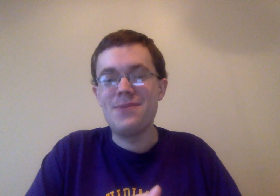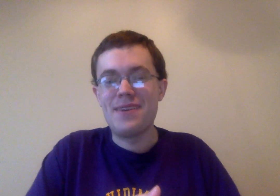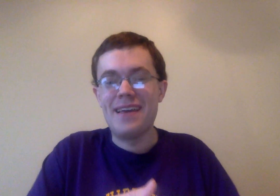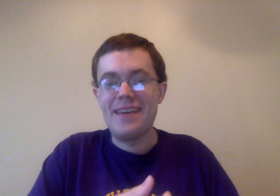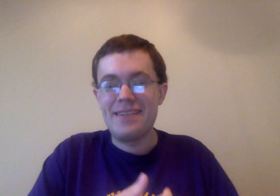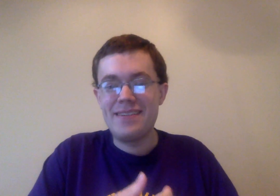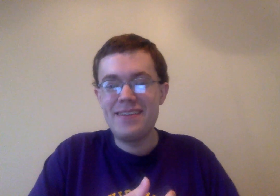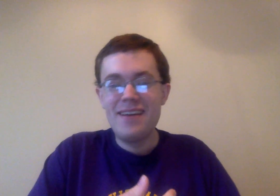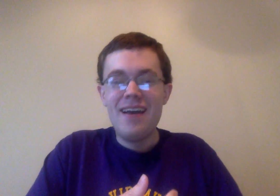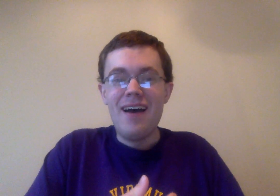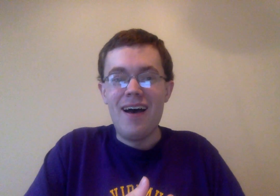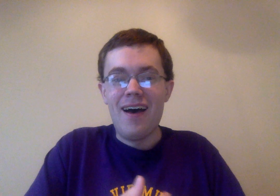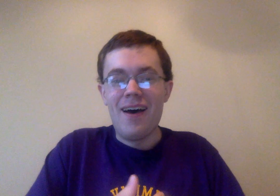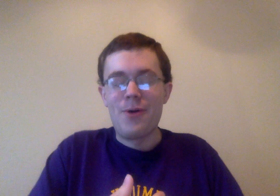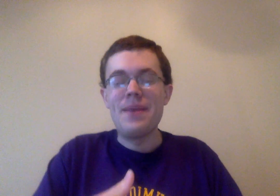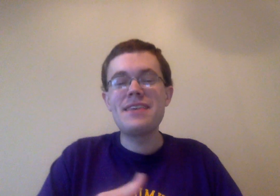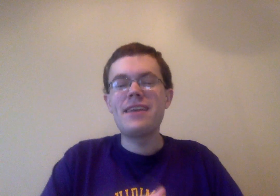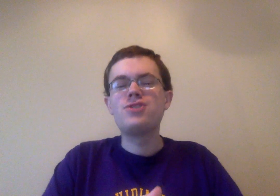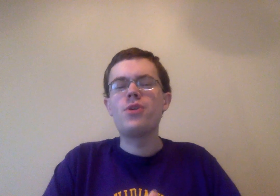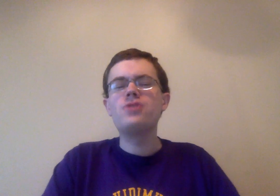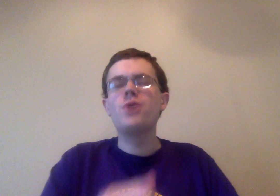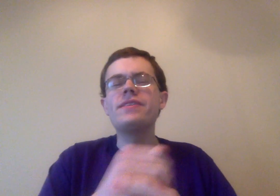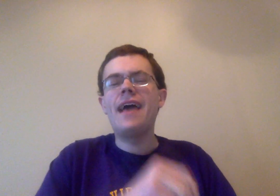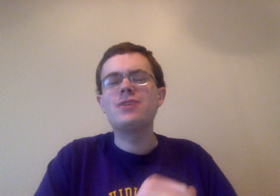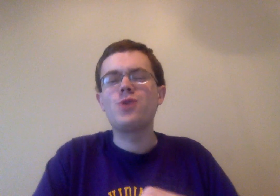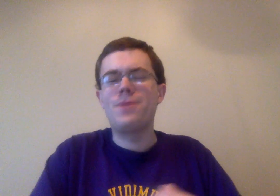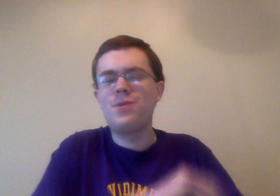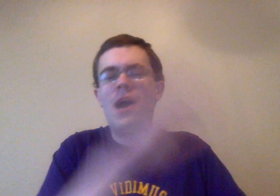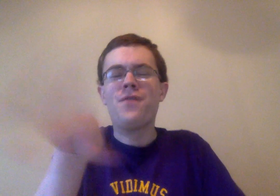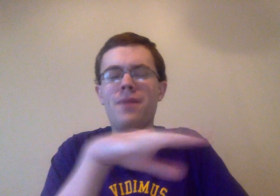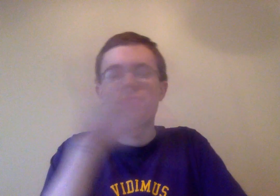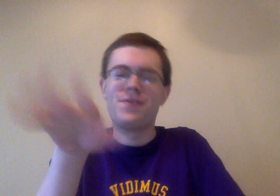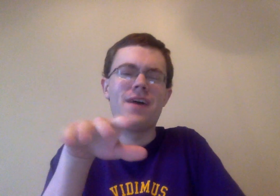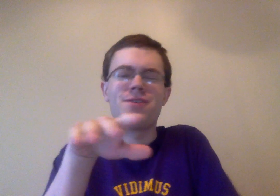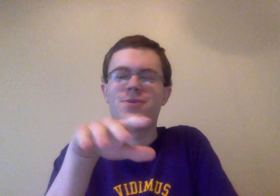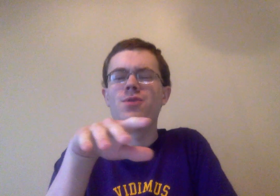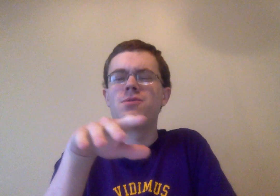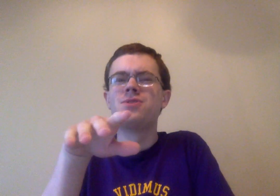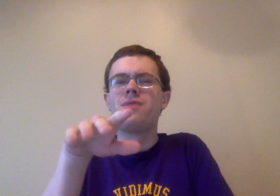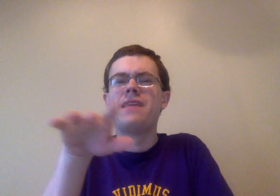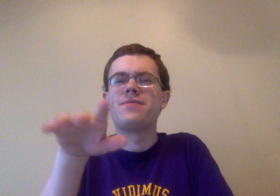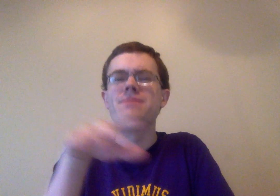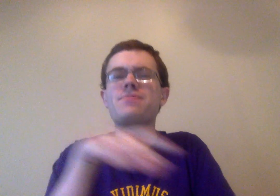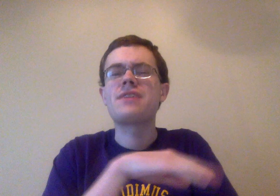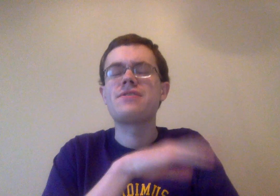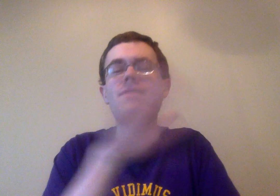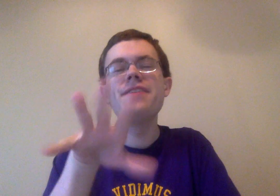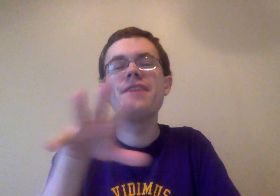where, like, where Mitsuki, like, jokingly asks, do I put you down for mother or father? Which has always been a joke I've never been particularly fond of.